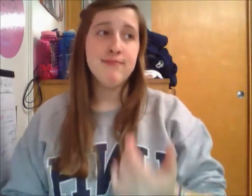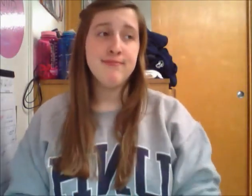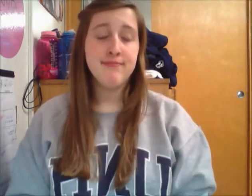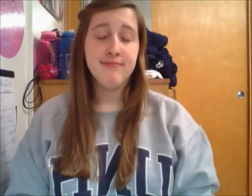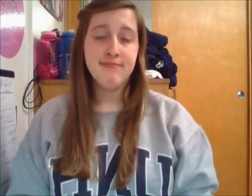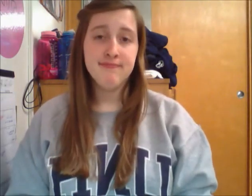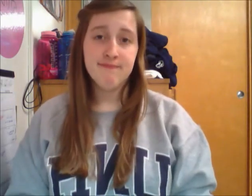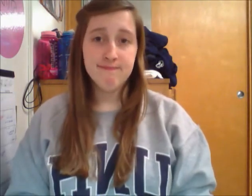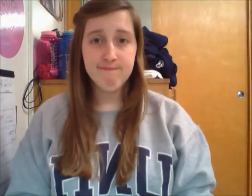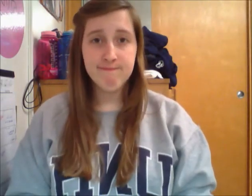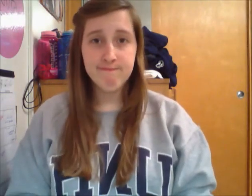feel